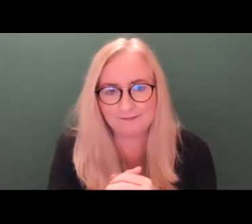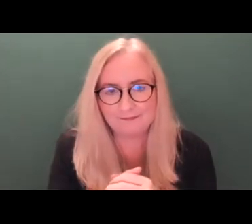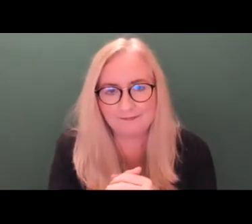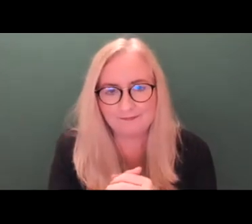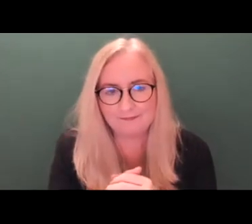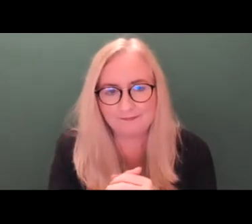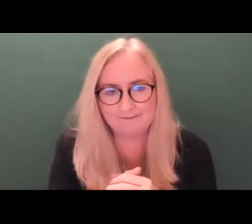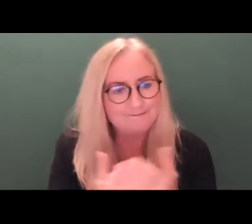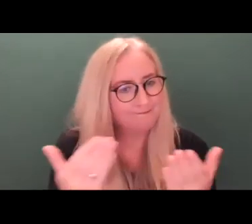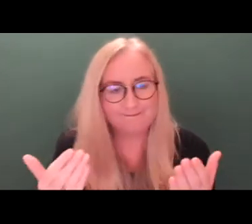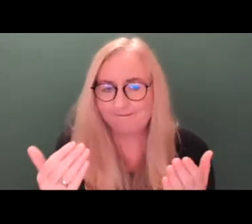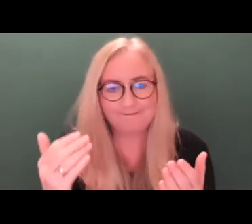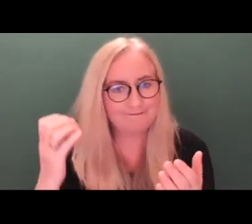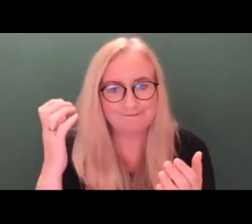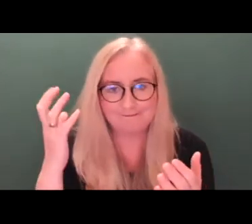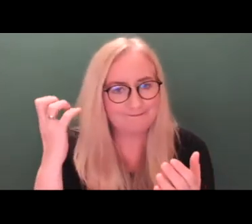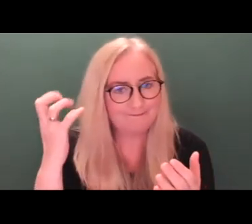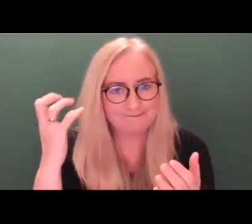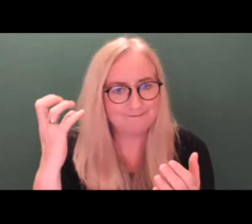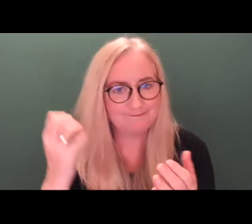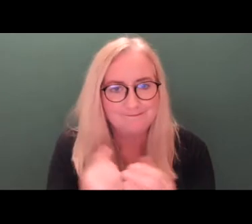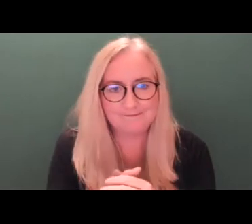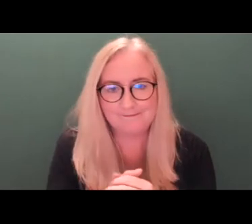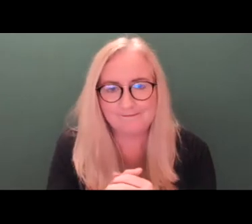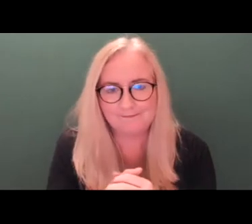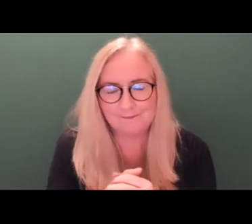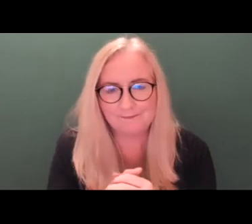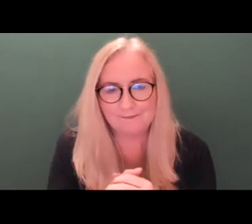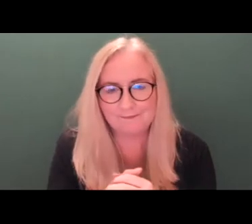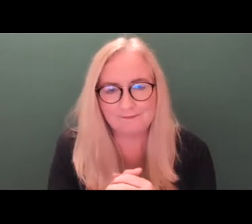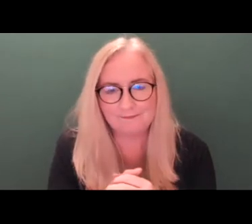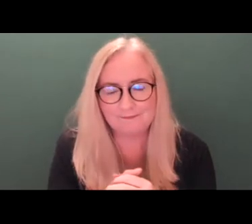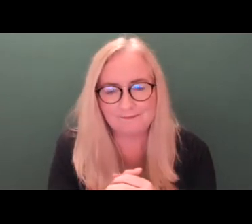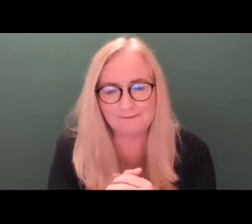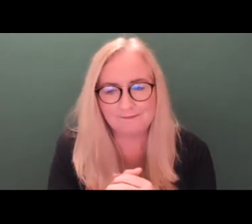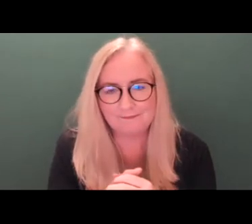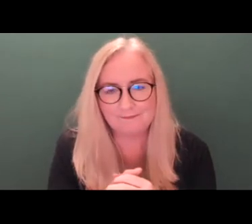stigmatising is discriminatory.